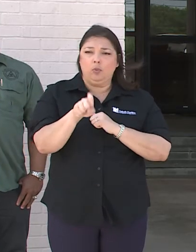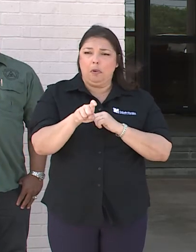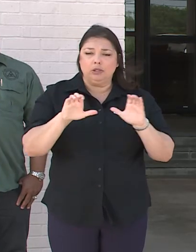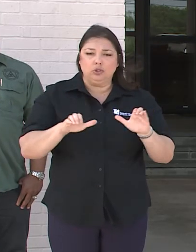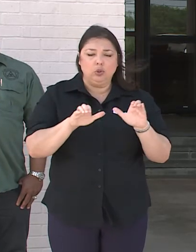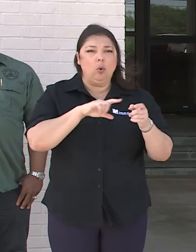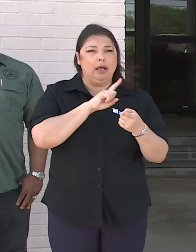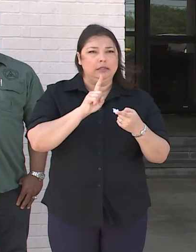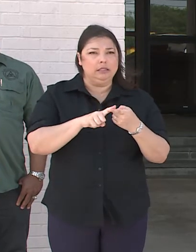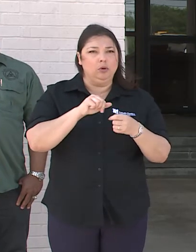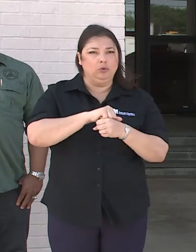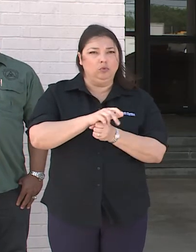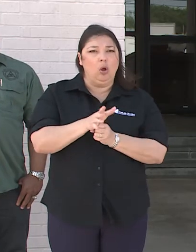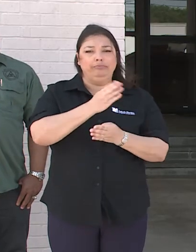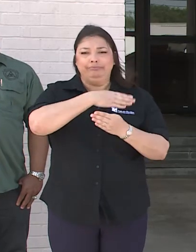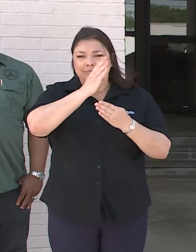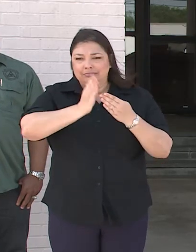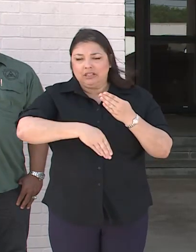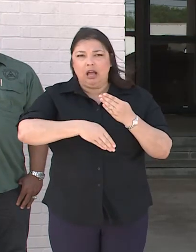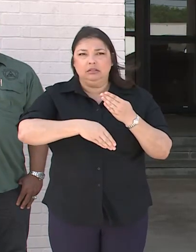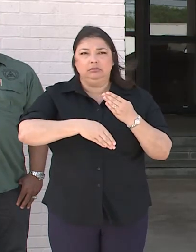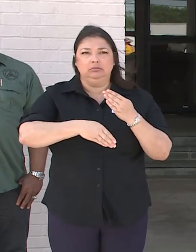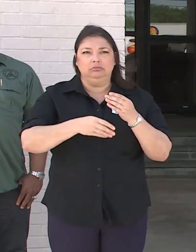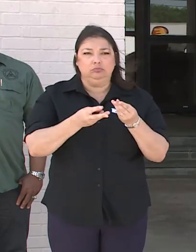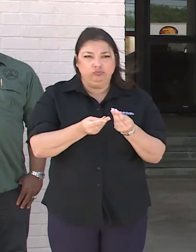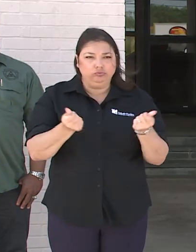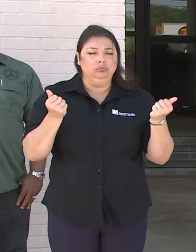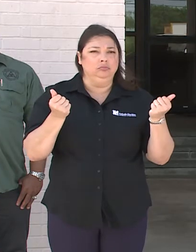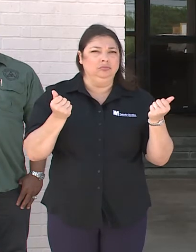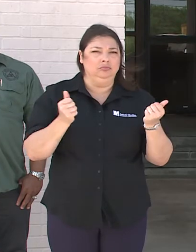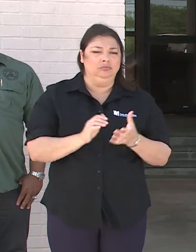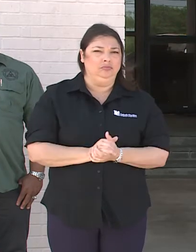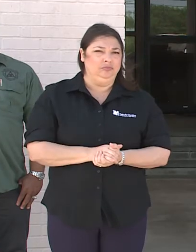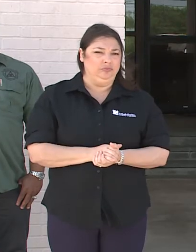until we rid coronavirus out of our parish our state in our country.